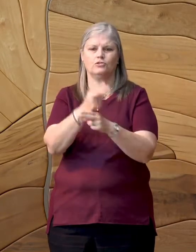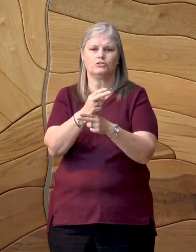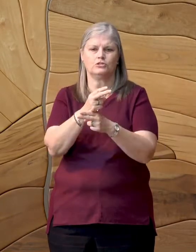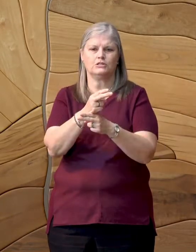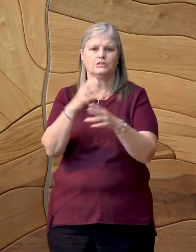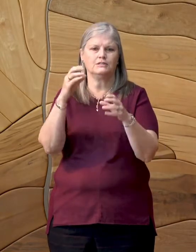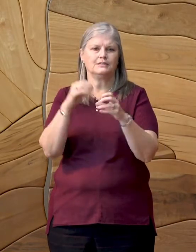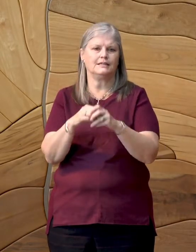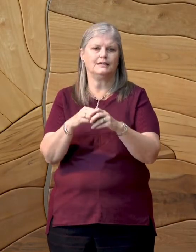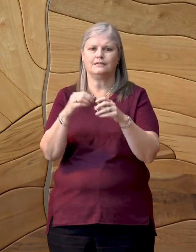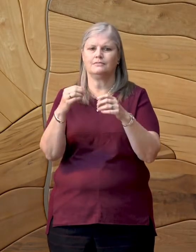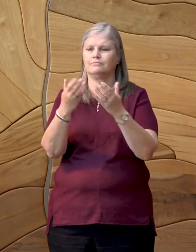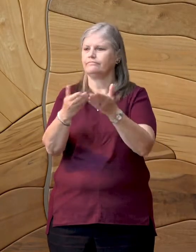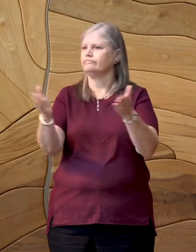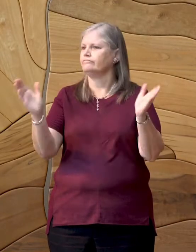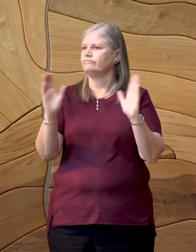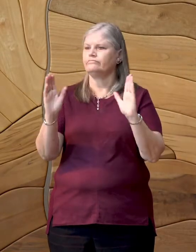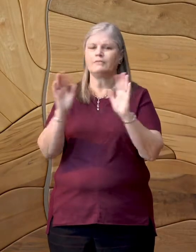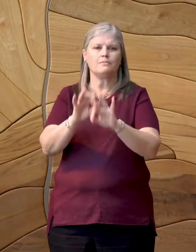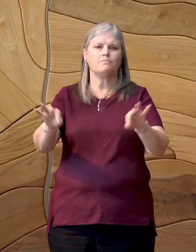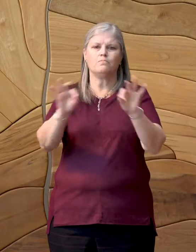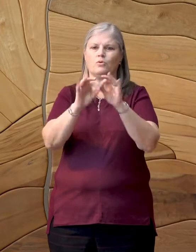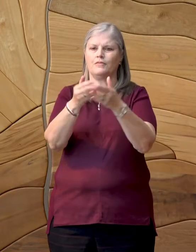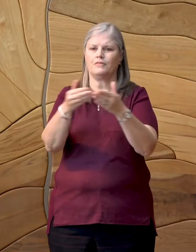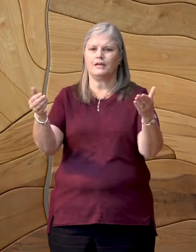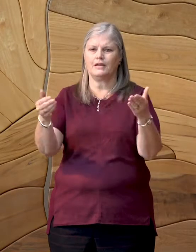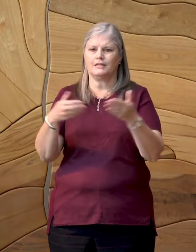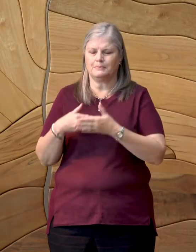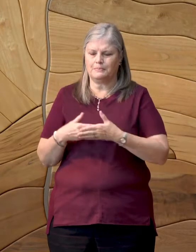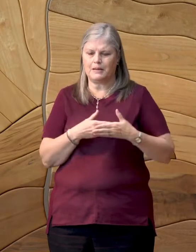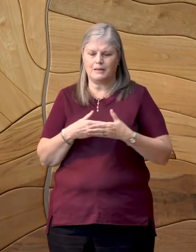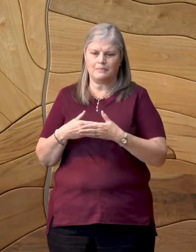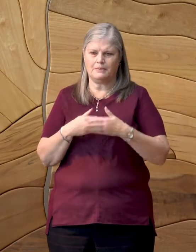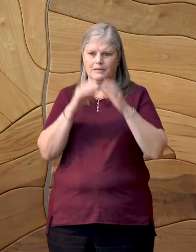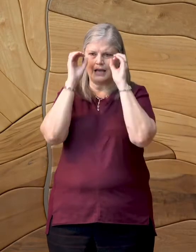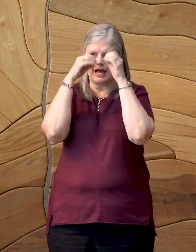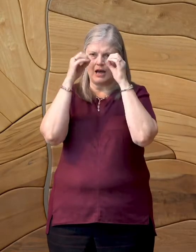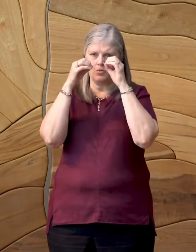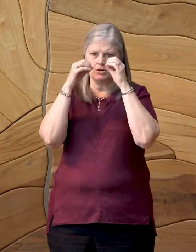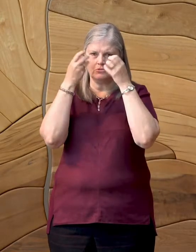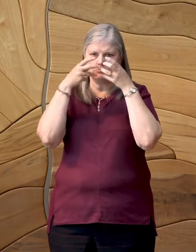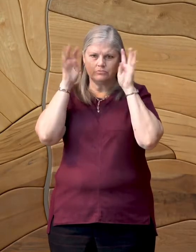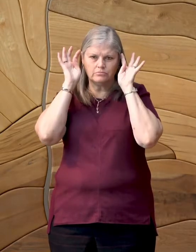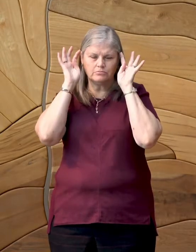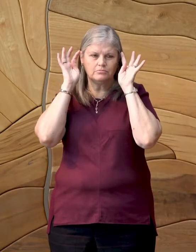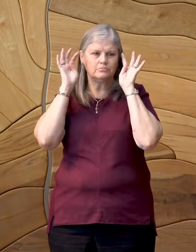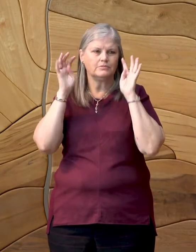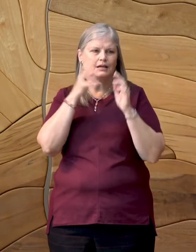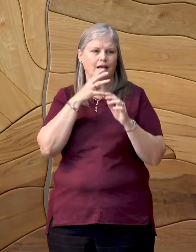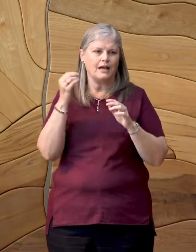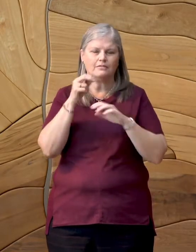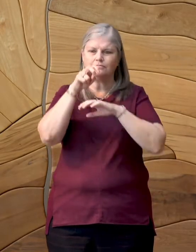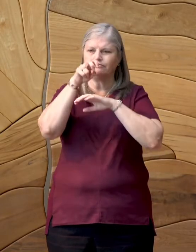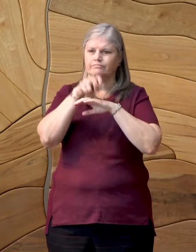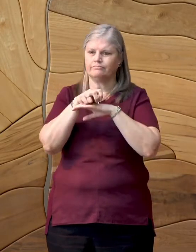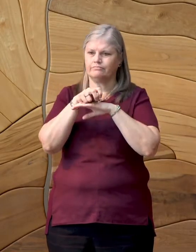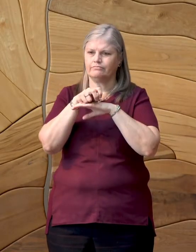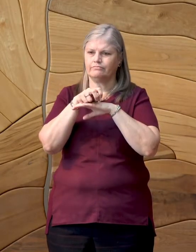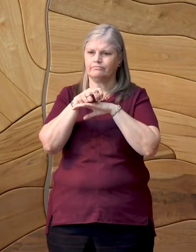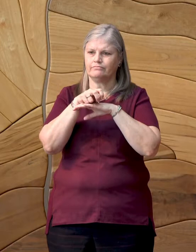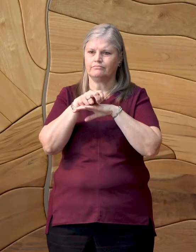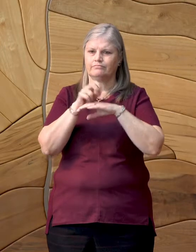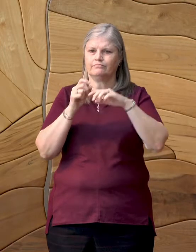the gallery of important things, the babyish owl, ruffled and rakish, sits on its